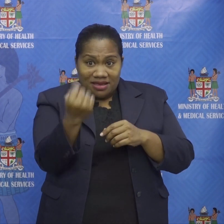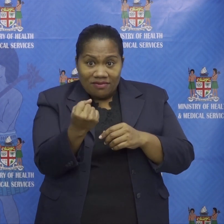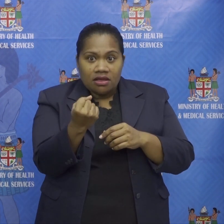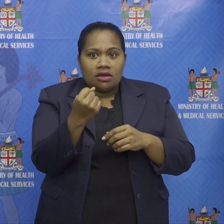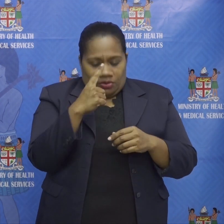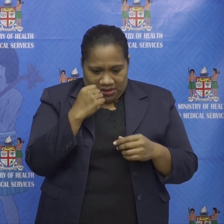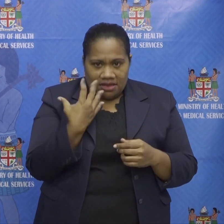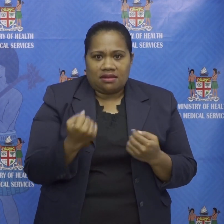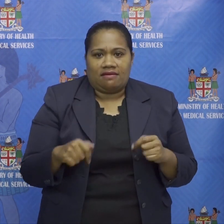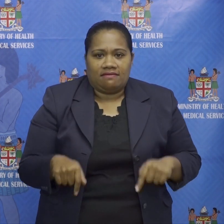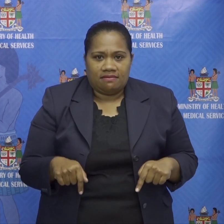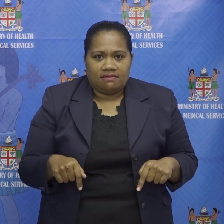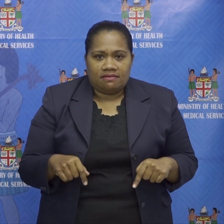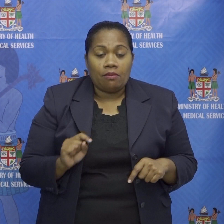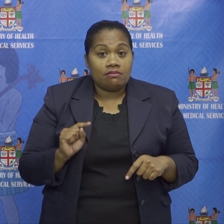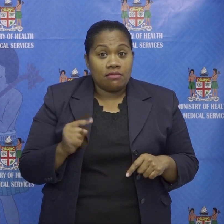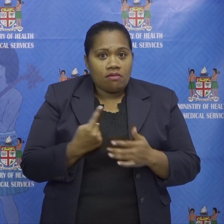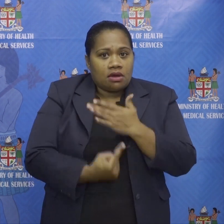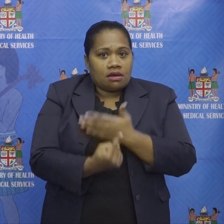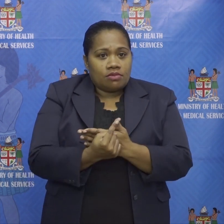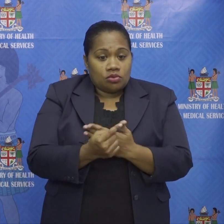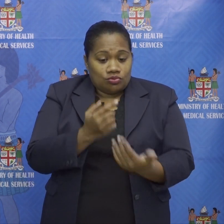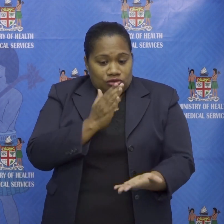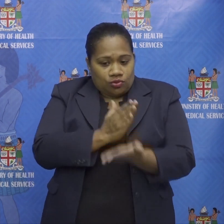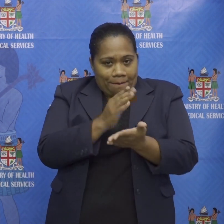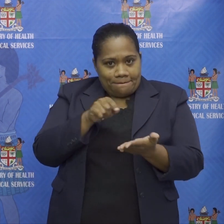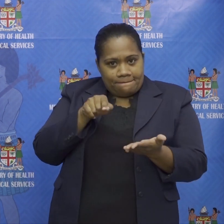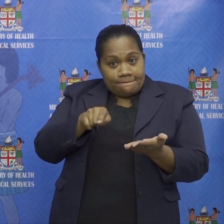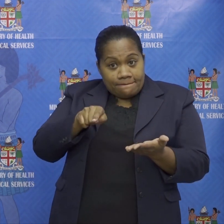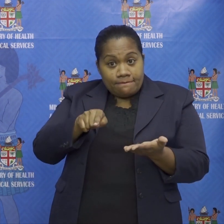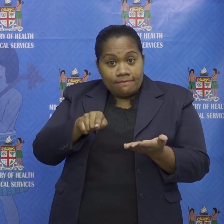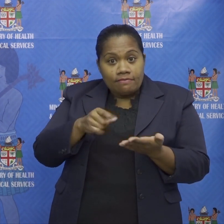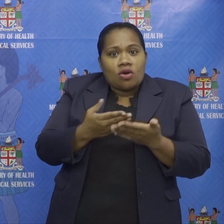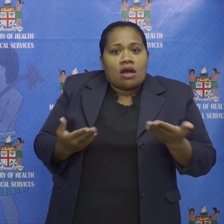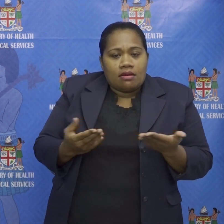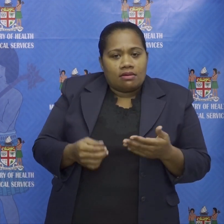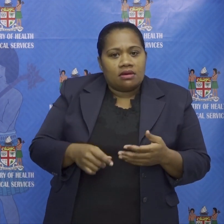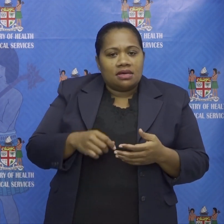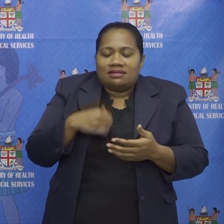now stopping the tsunami depends on two major factors